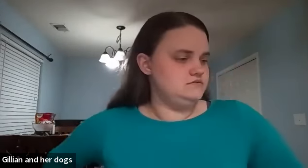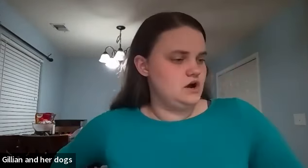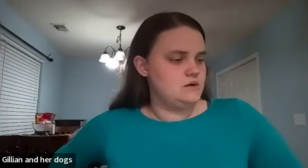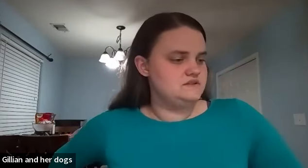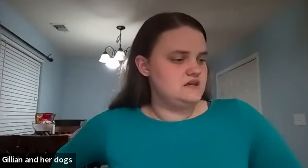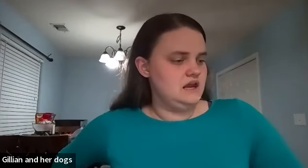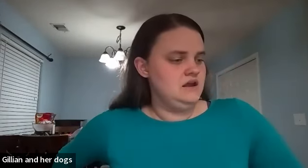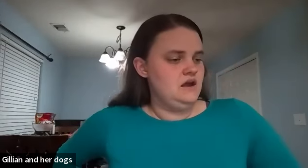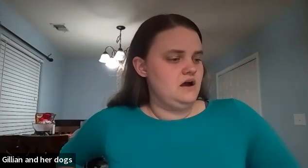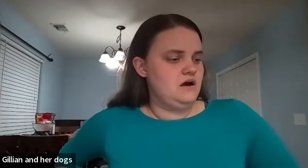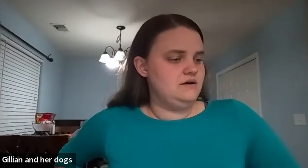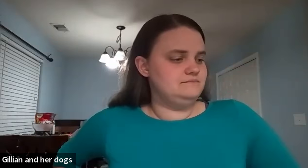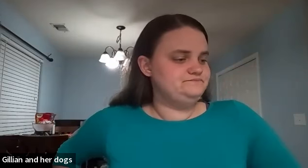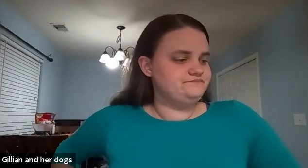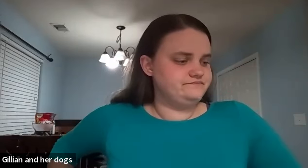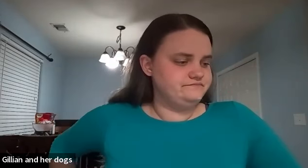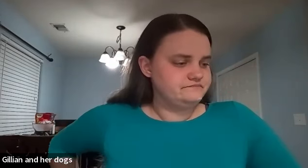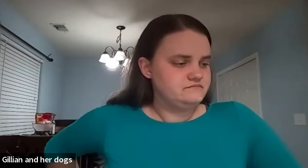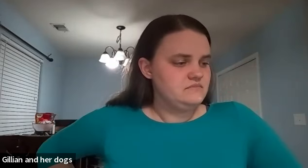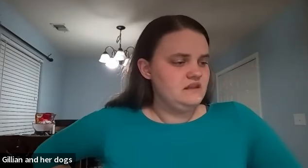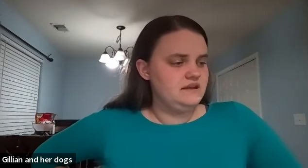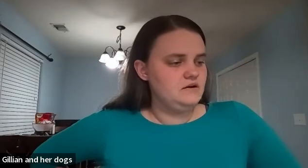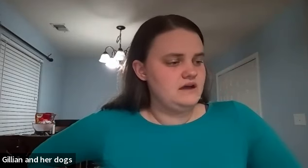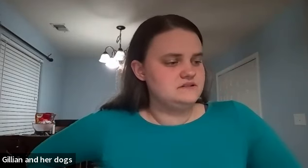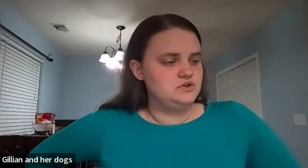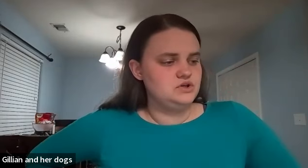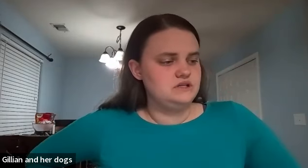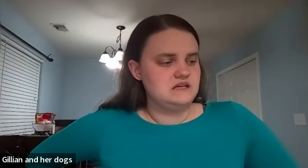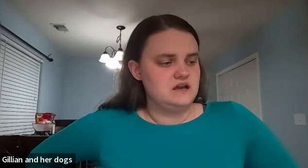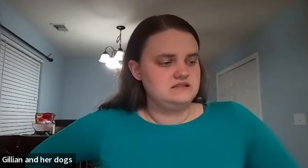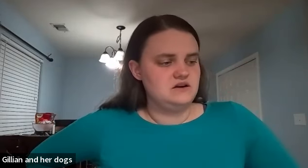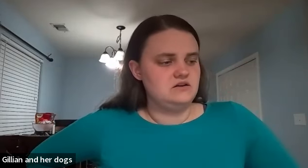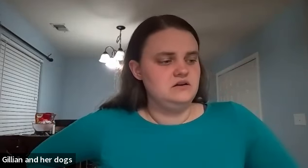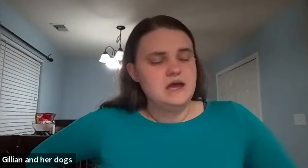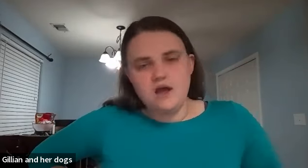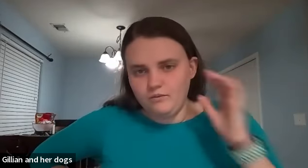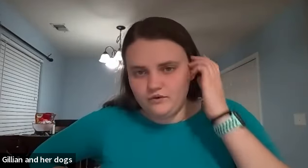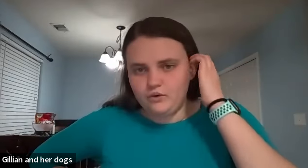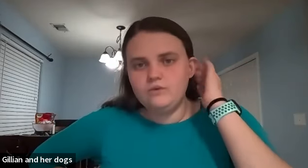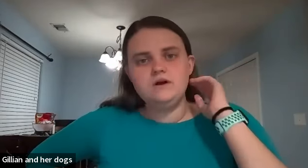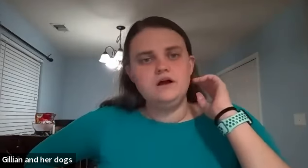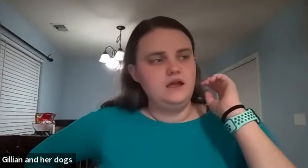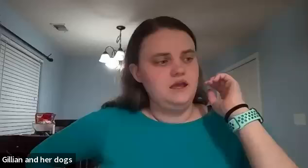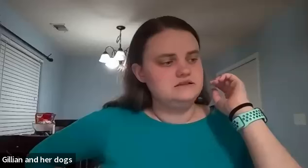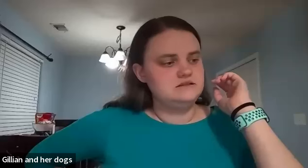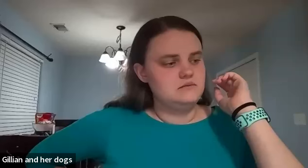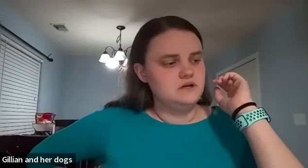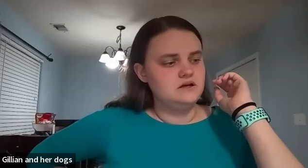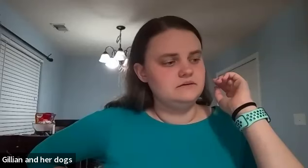of jobs then um um it'll have some good signs that are helpful and some uh